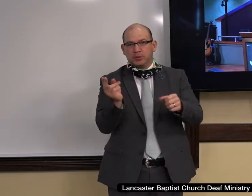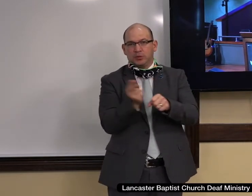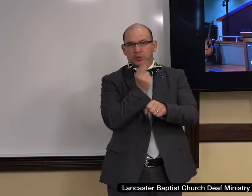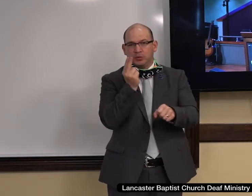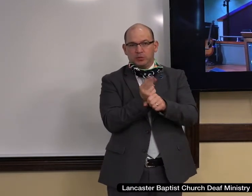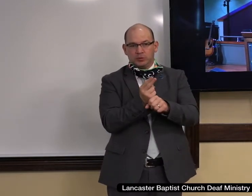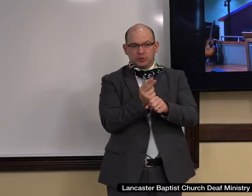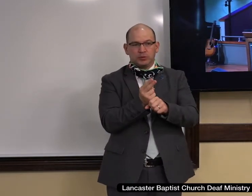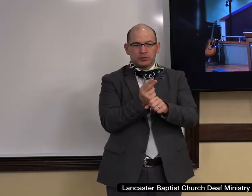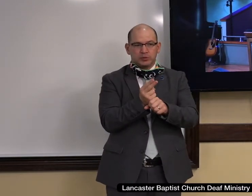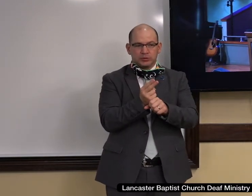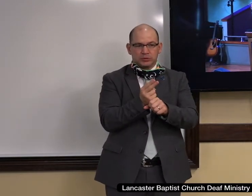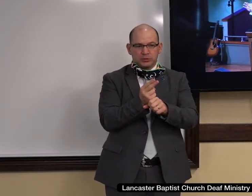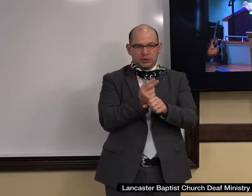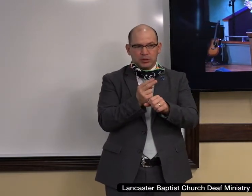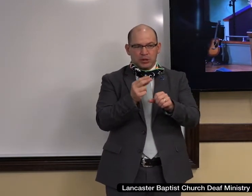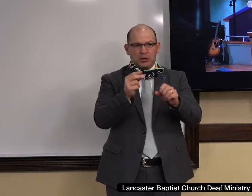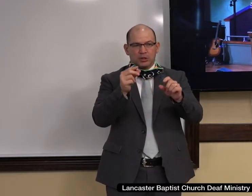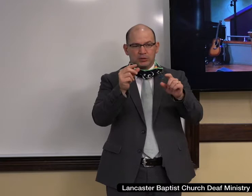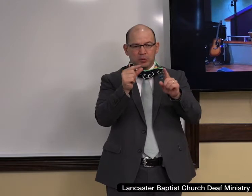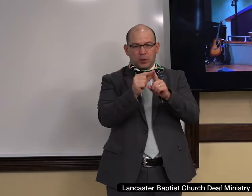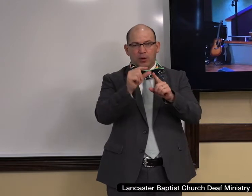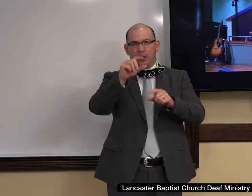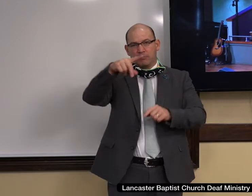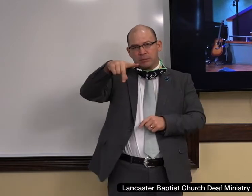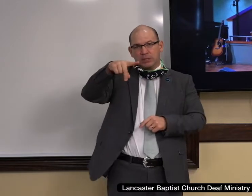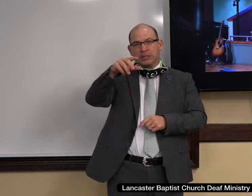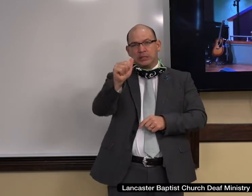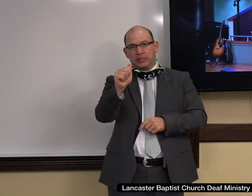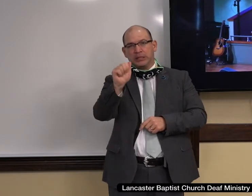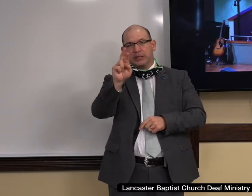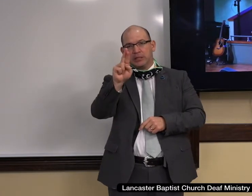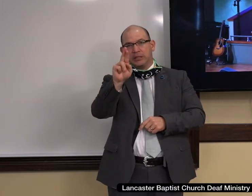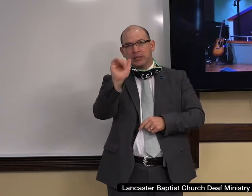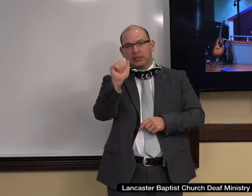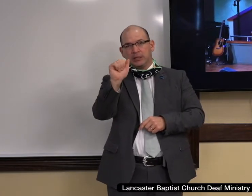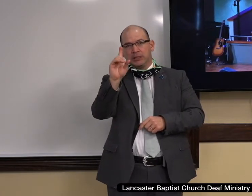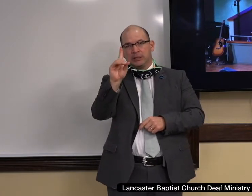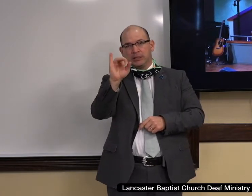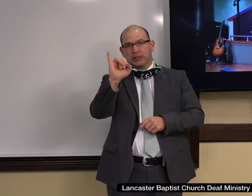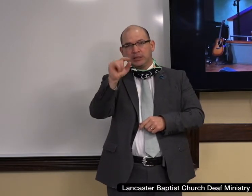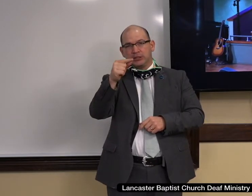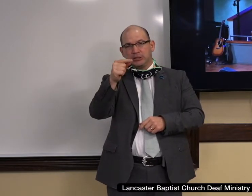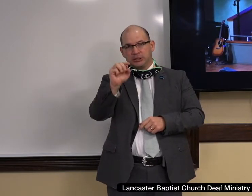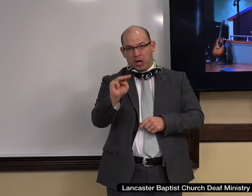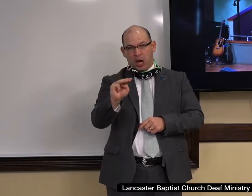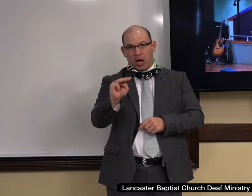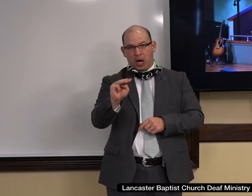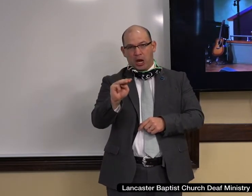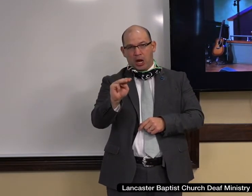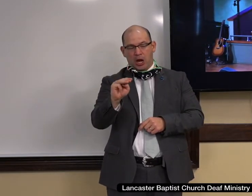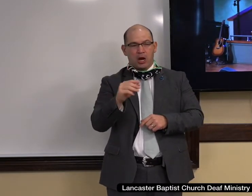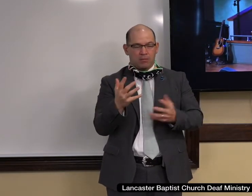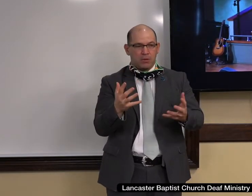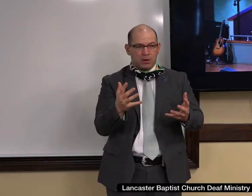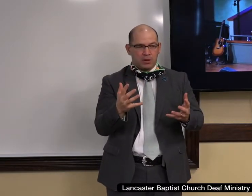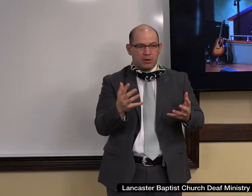paradigm or the view the world view and those of us who wear glasses understand that we take our glasses off and and